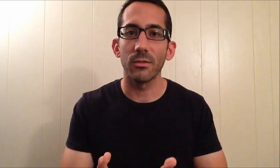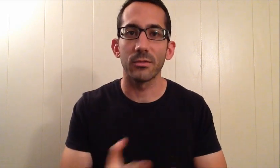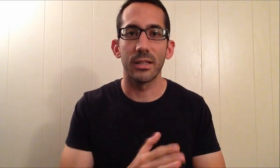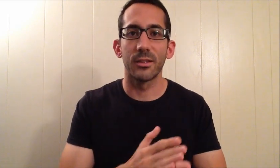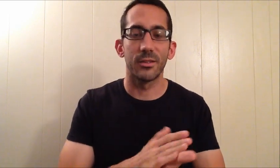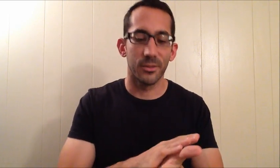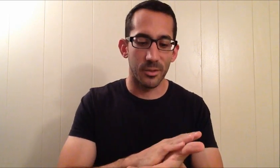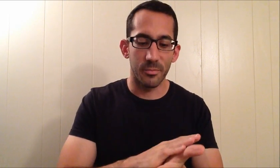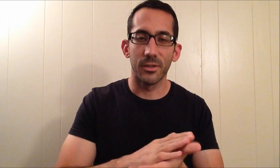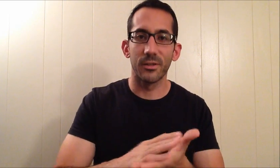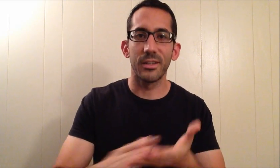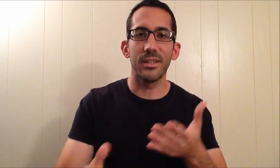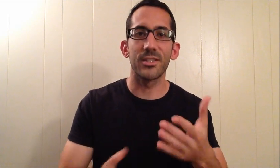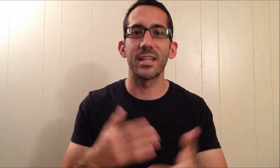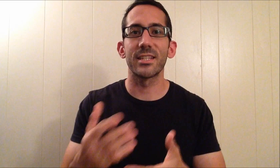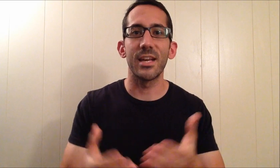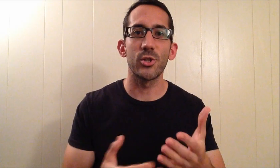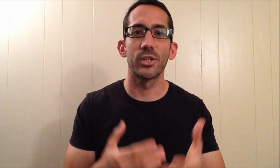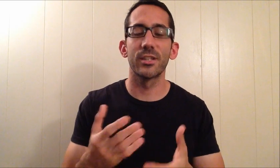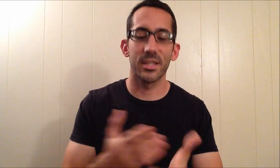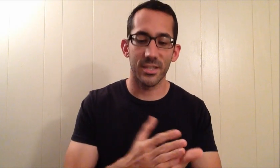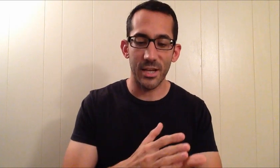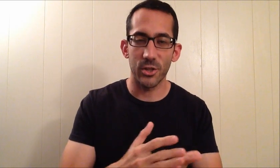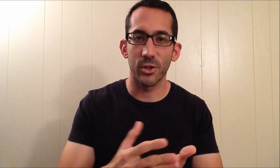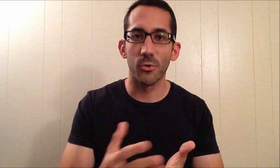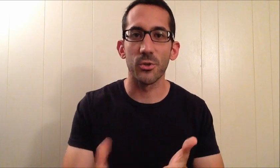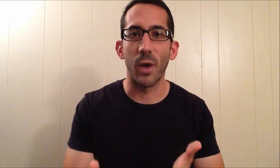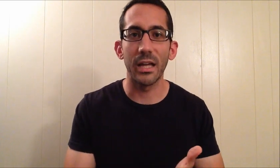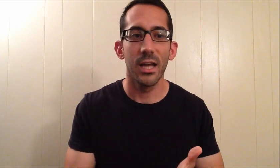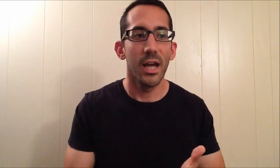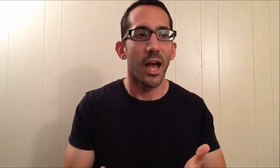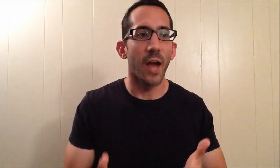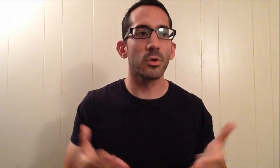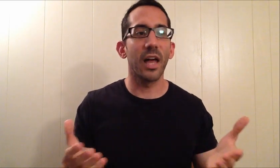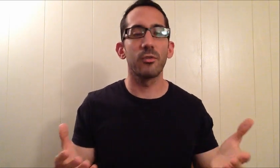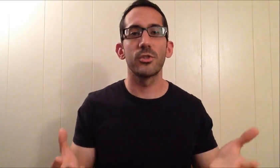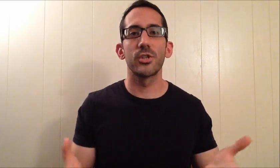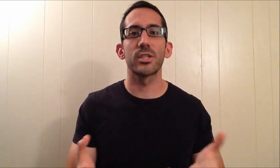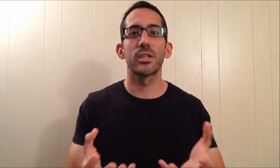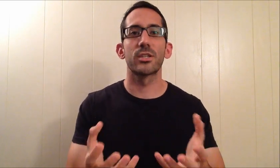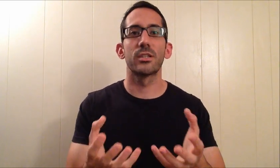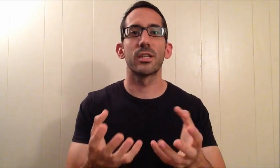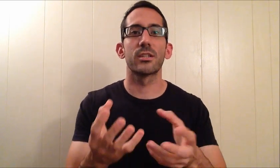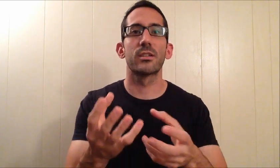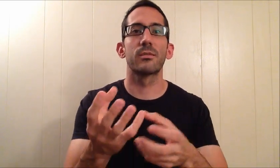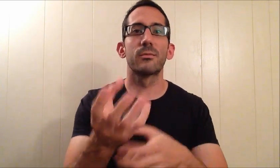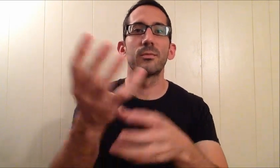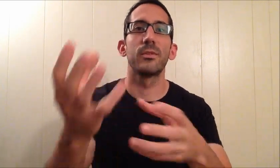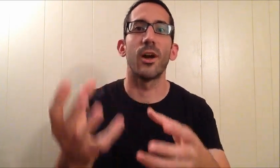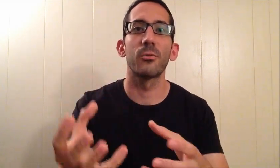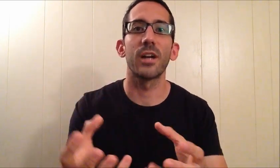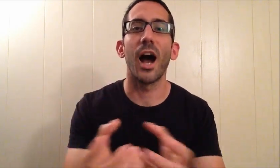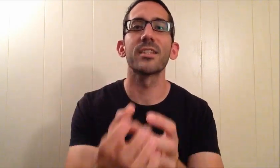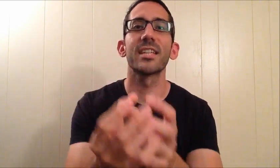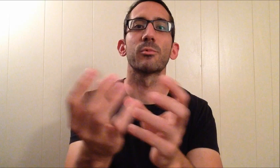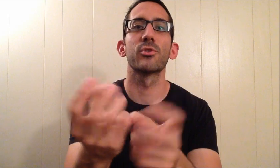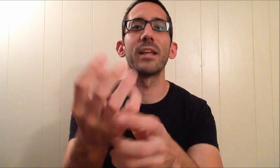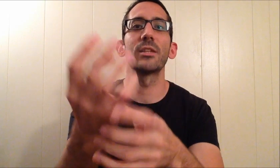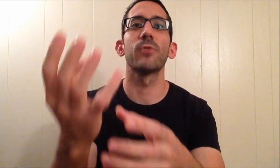out. The sensation, the good sensation goes away. And we're left with just this concept we're trying to